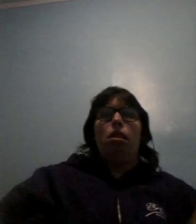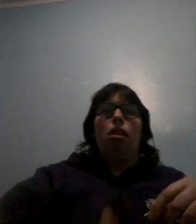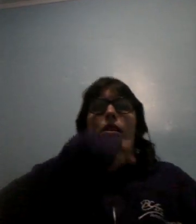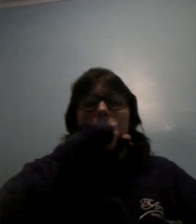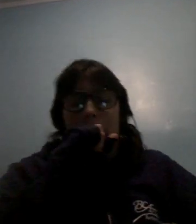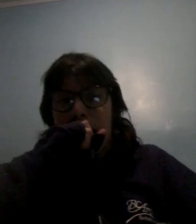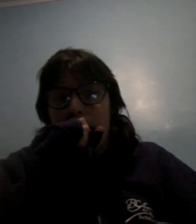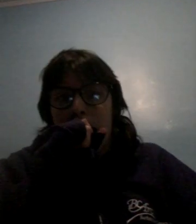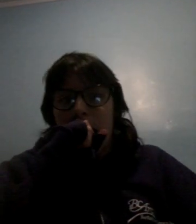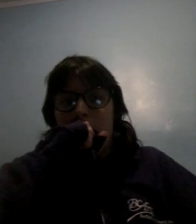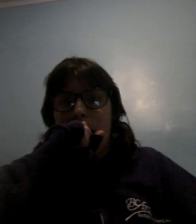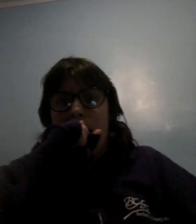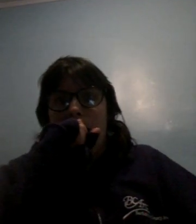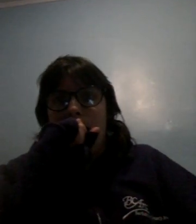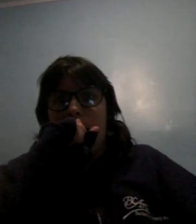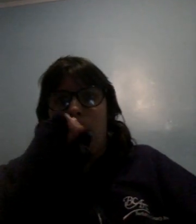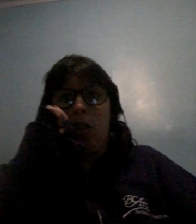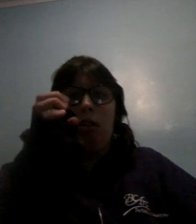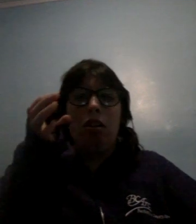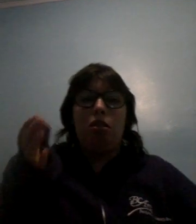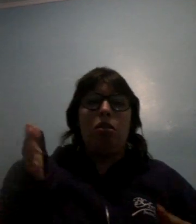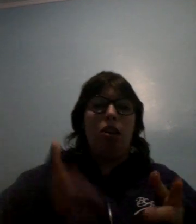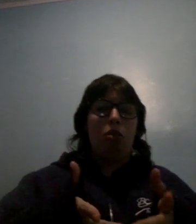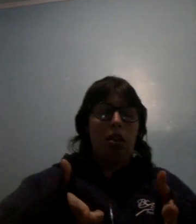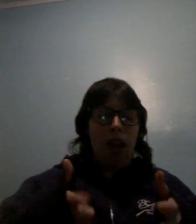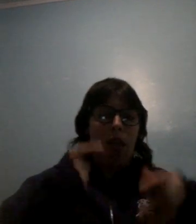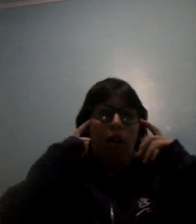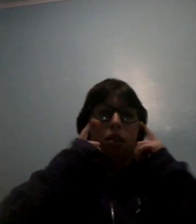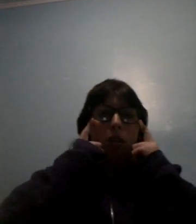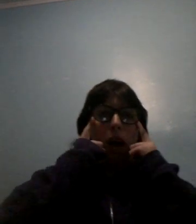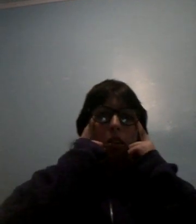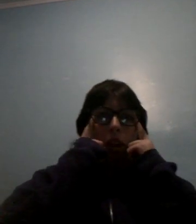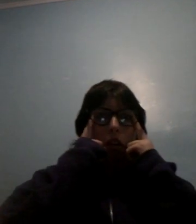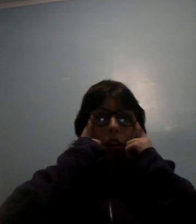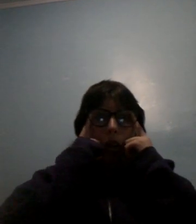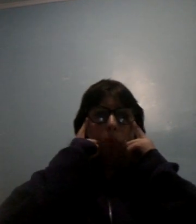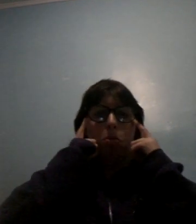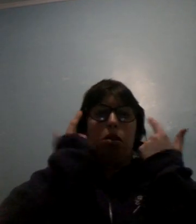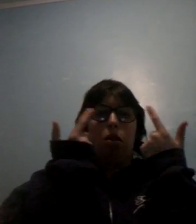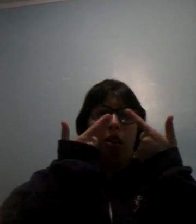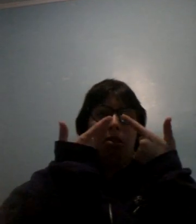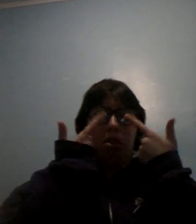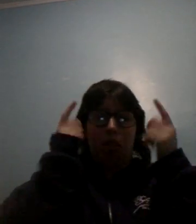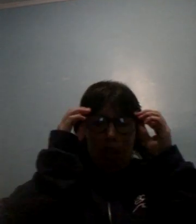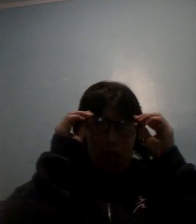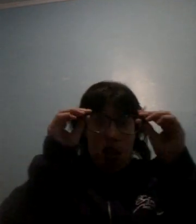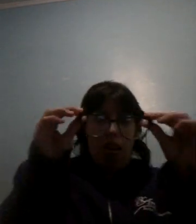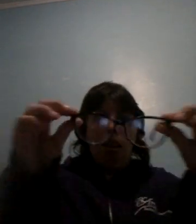and and because when you're trying to look down like the mask like eyes up especially with the guys like